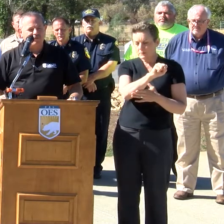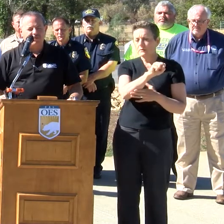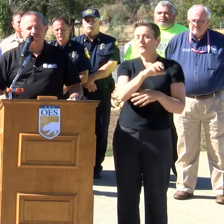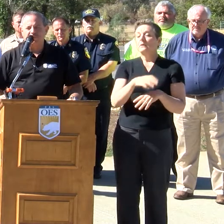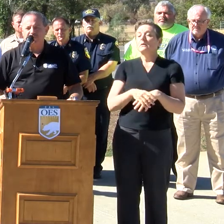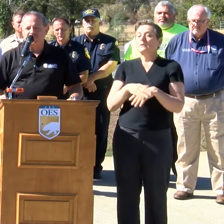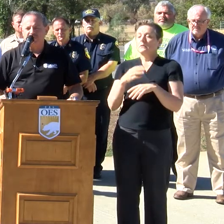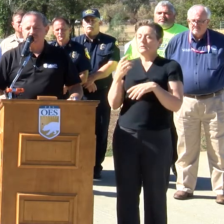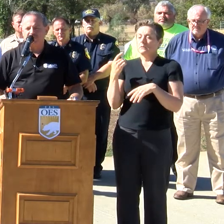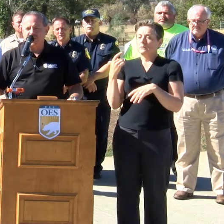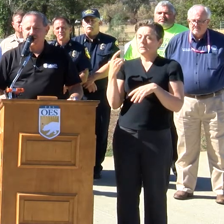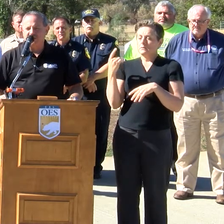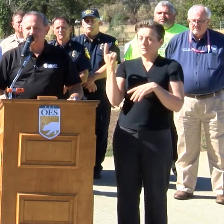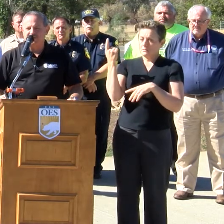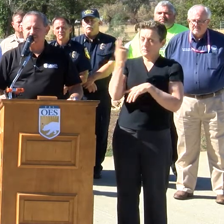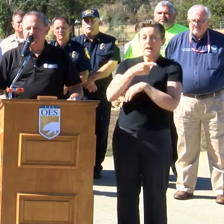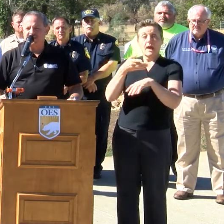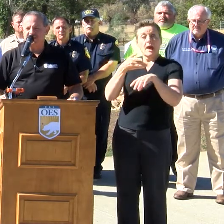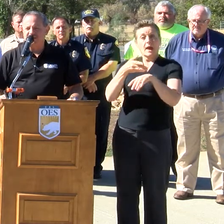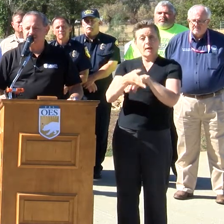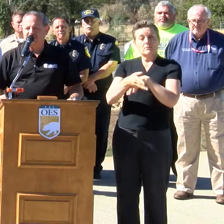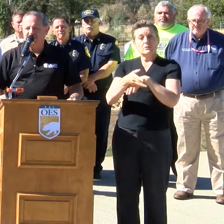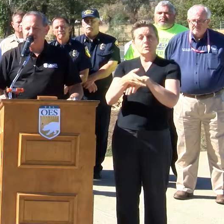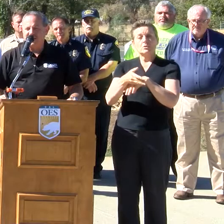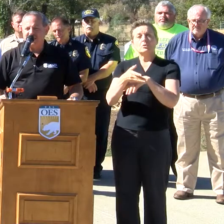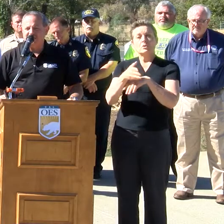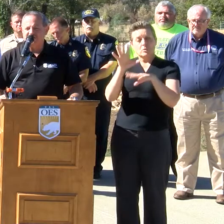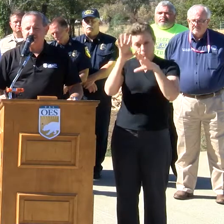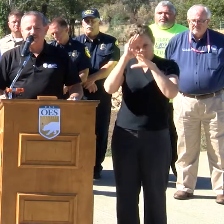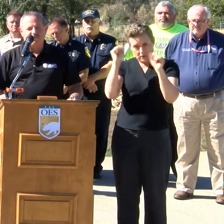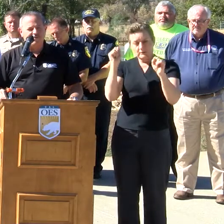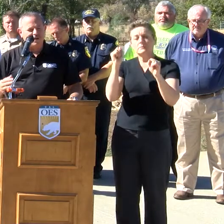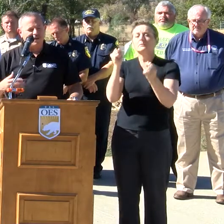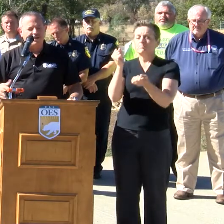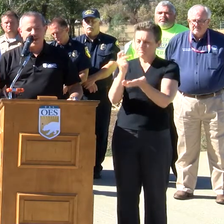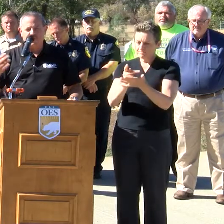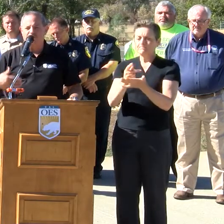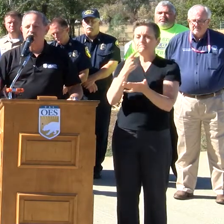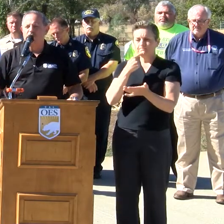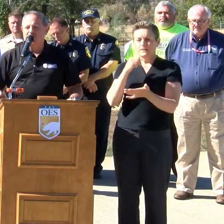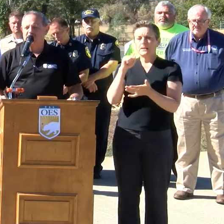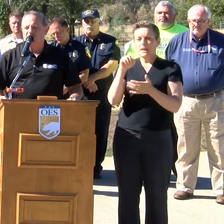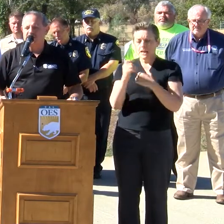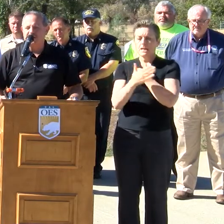day after the White House designated Lake as a disaster area and I know they're still working on